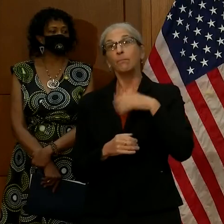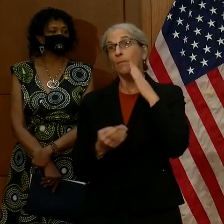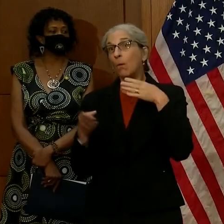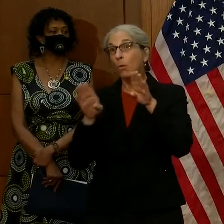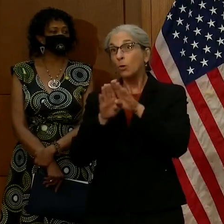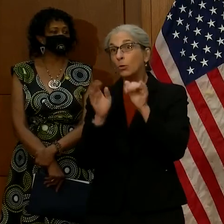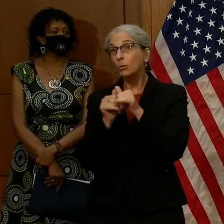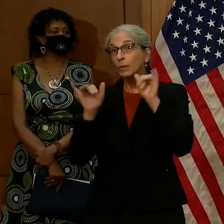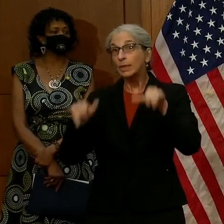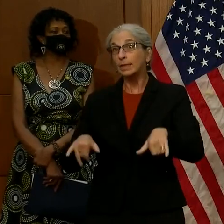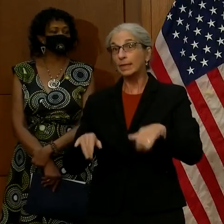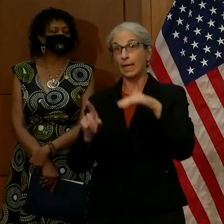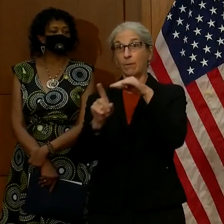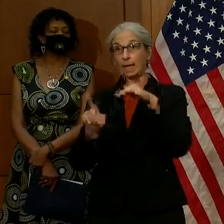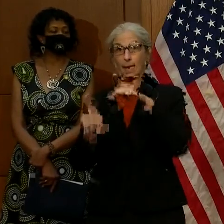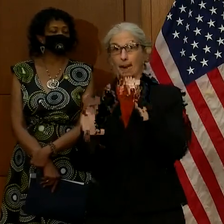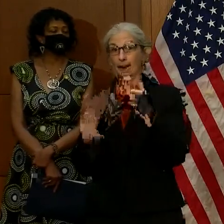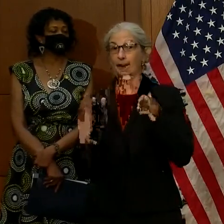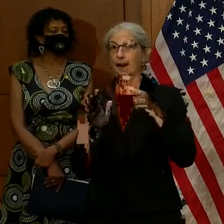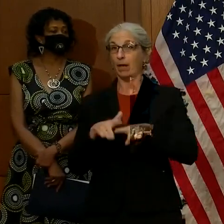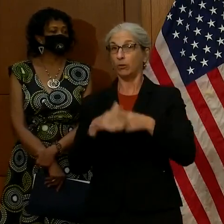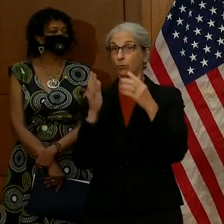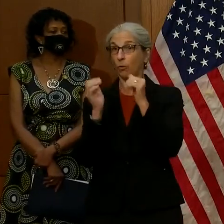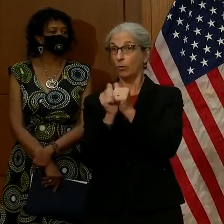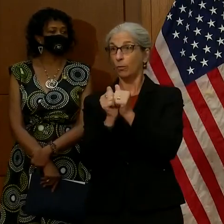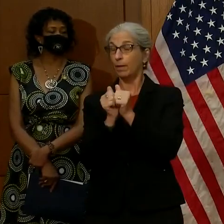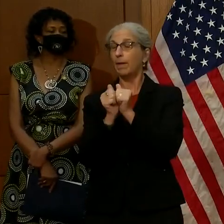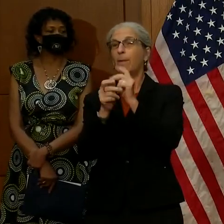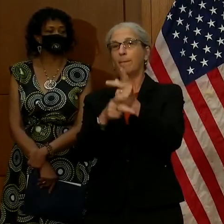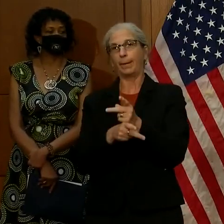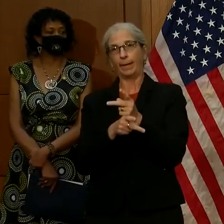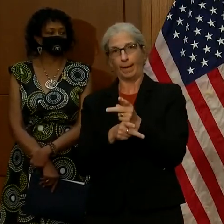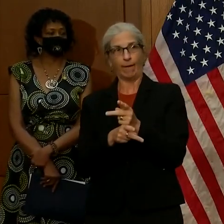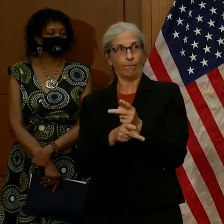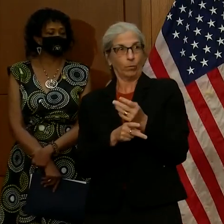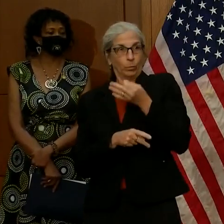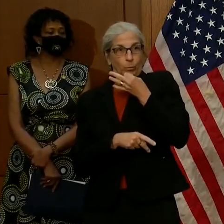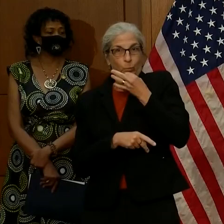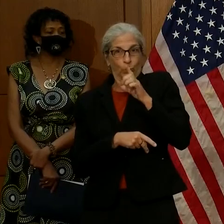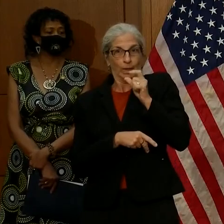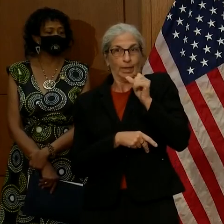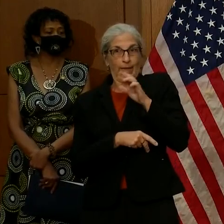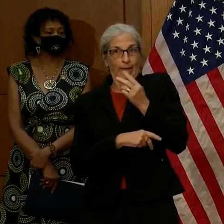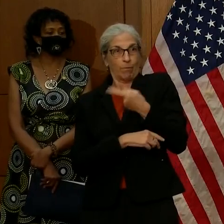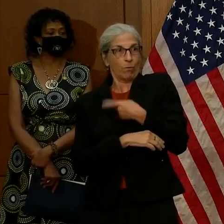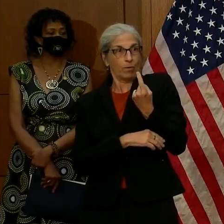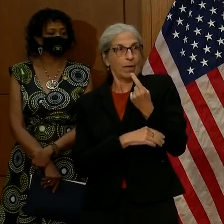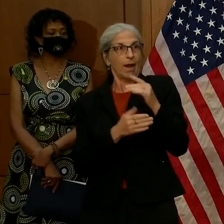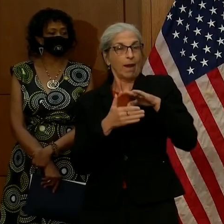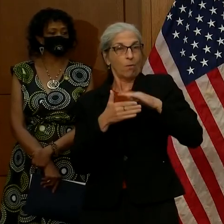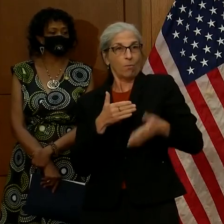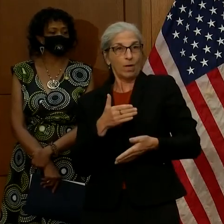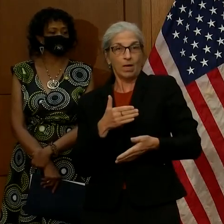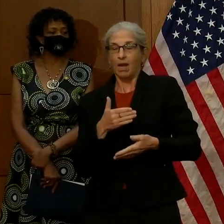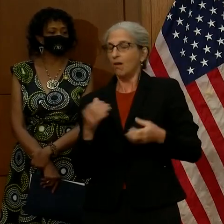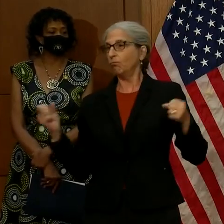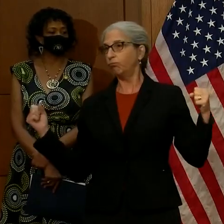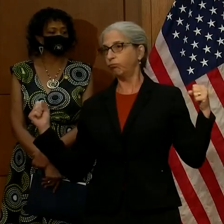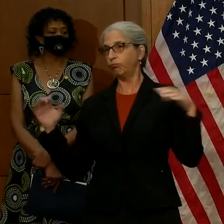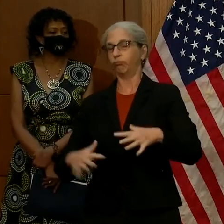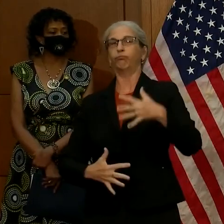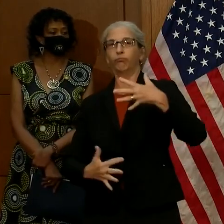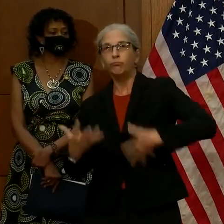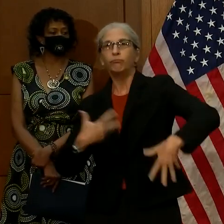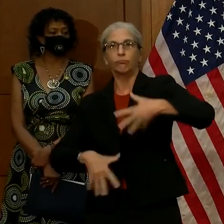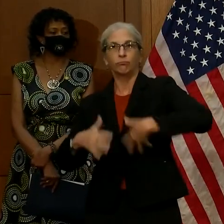reminder that I started with. Be careful this Labor Day weekend. Large gatherings are still not a